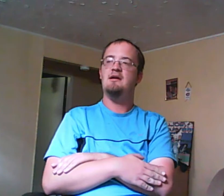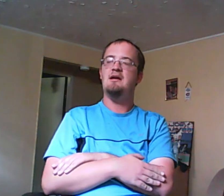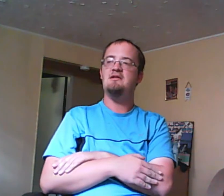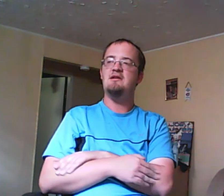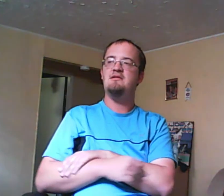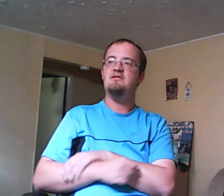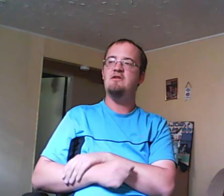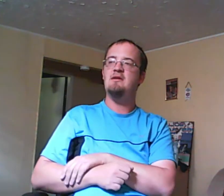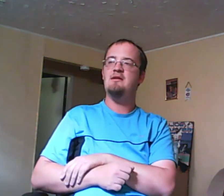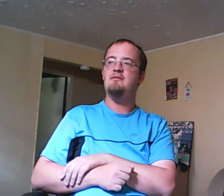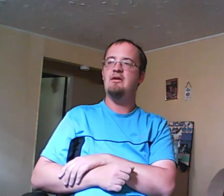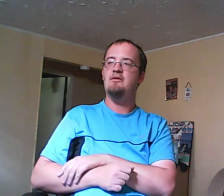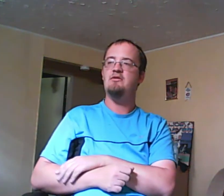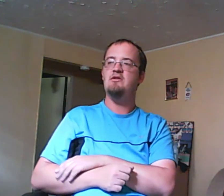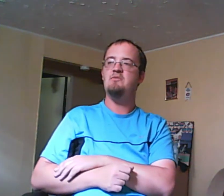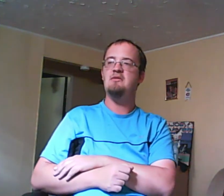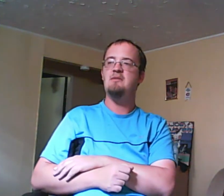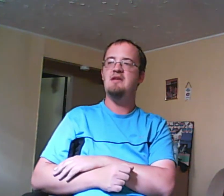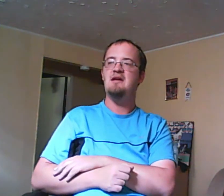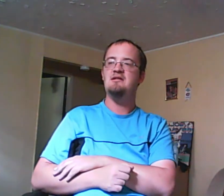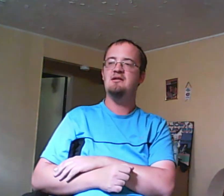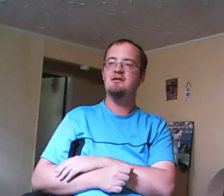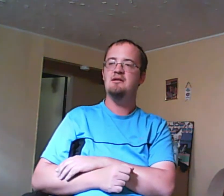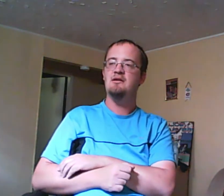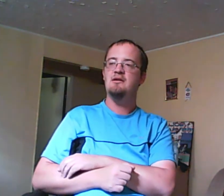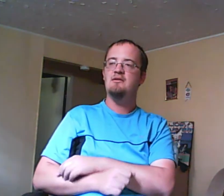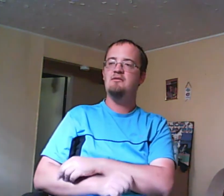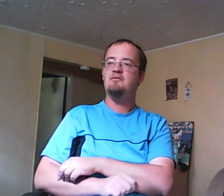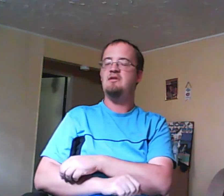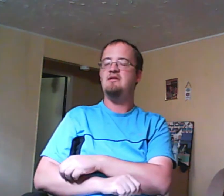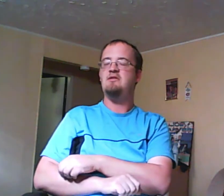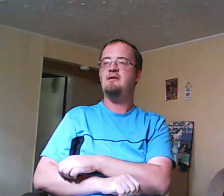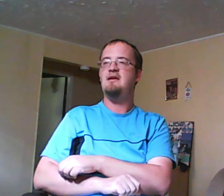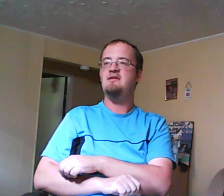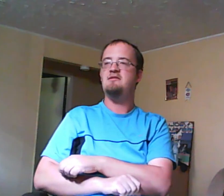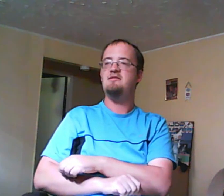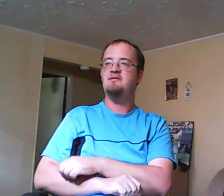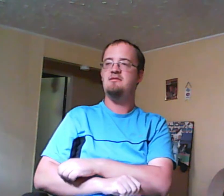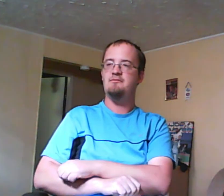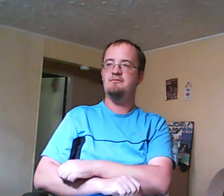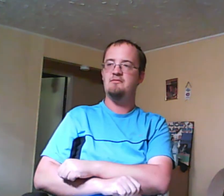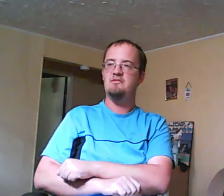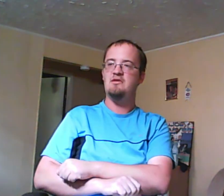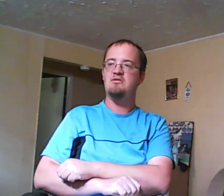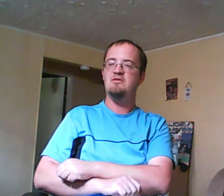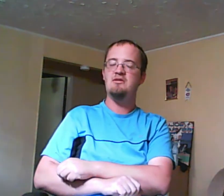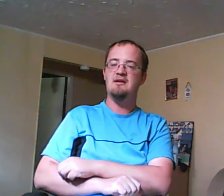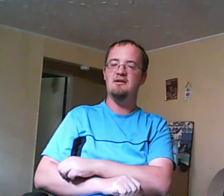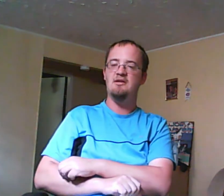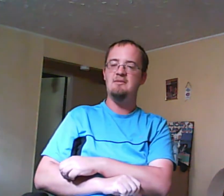And then Zoe, well, Zoe's mom is upset, saying that Zoe has dyslexia and all that, but